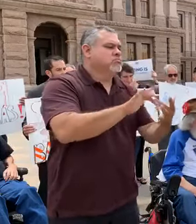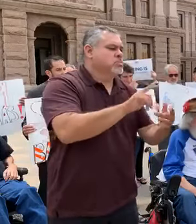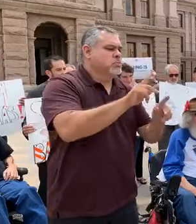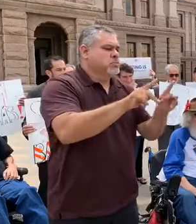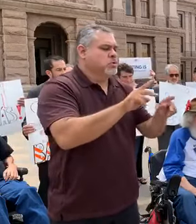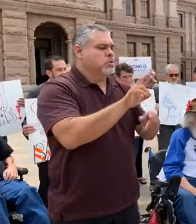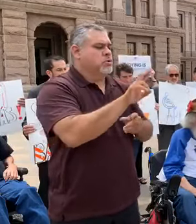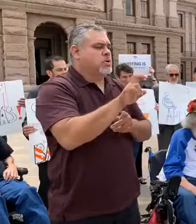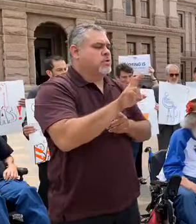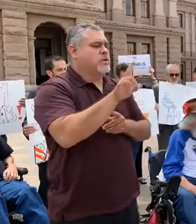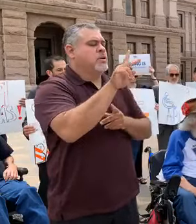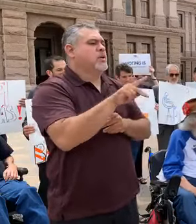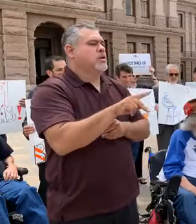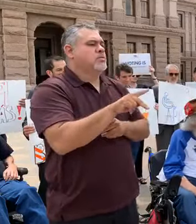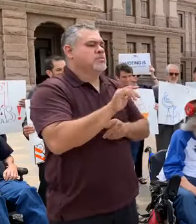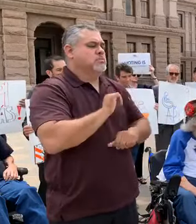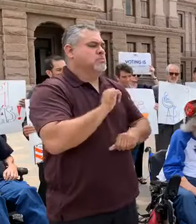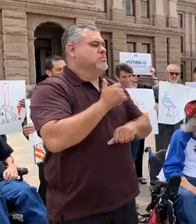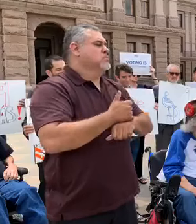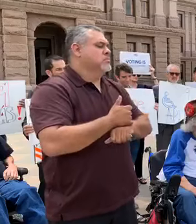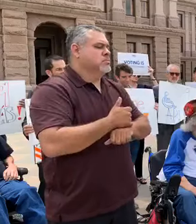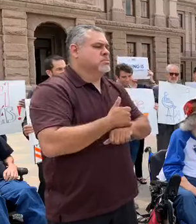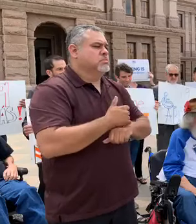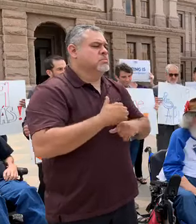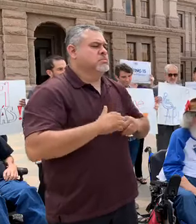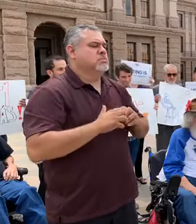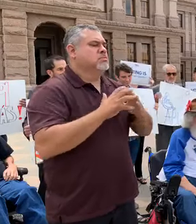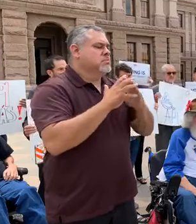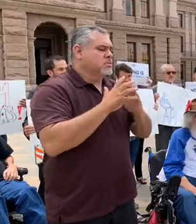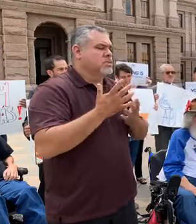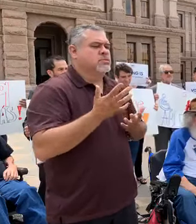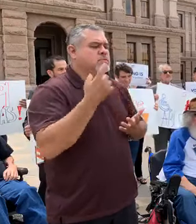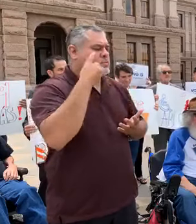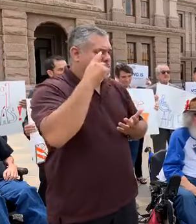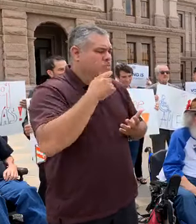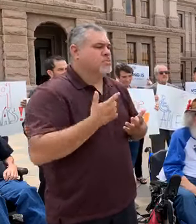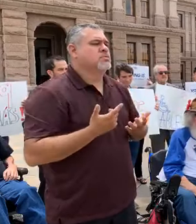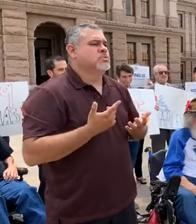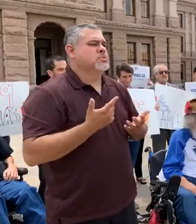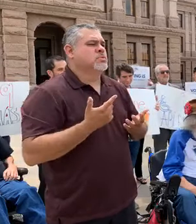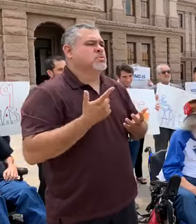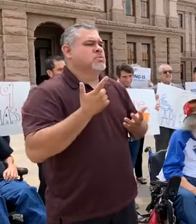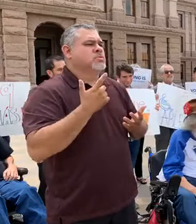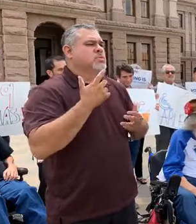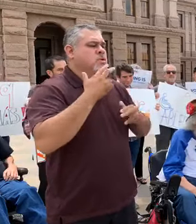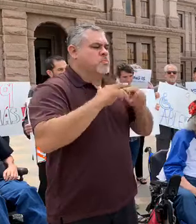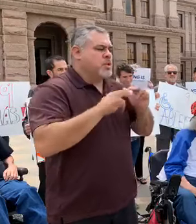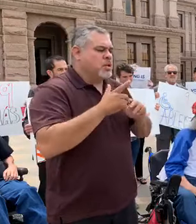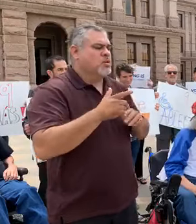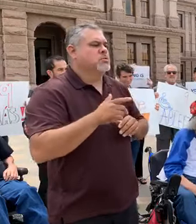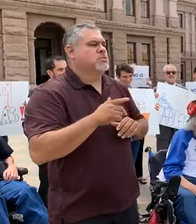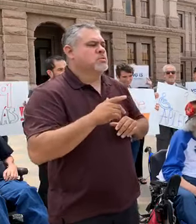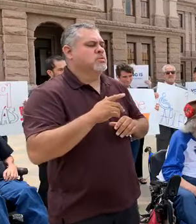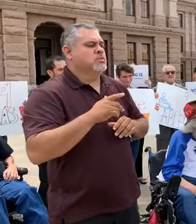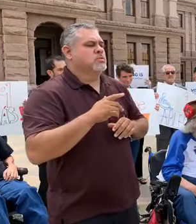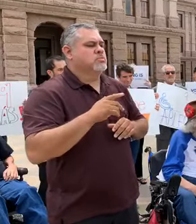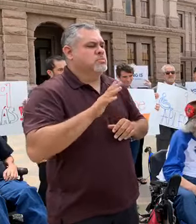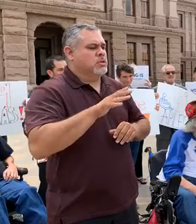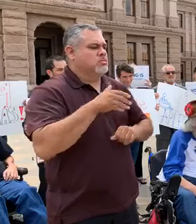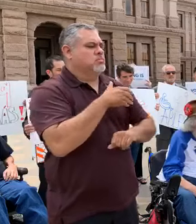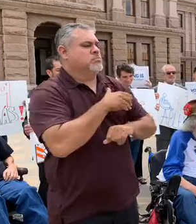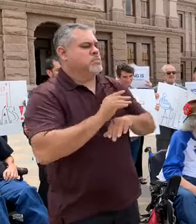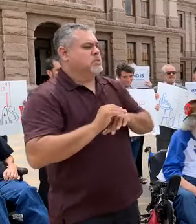What Rev Up was created was to build the influence of the disability